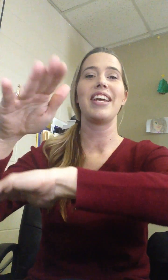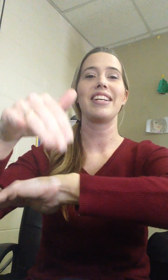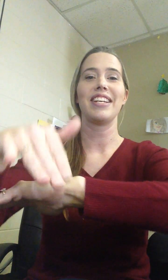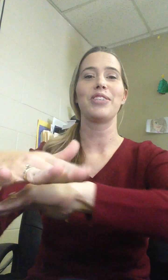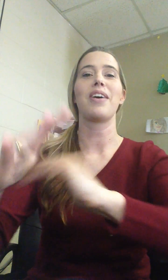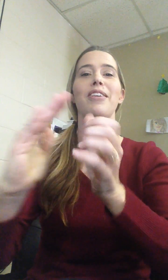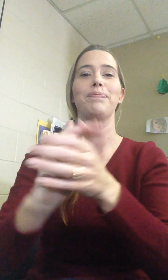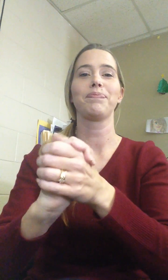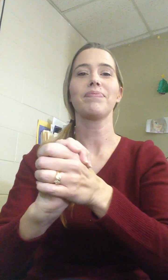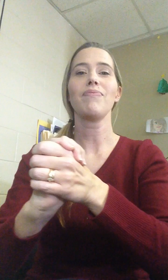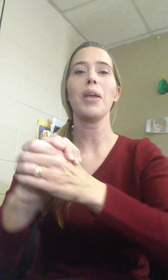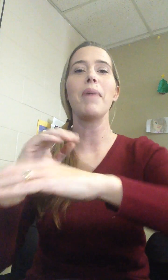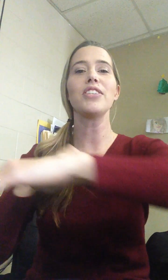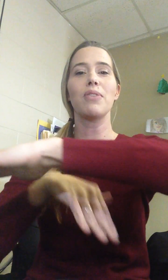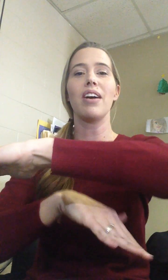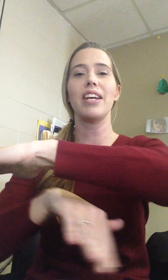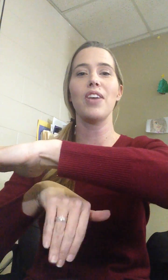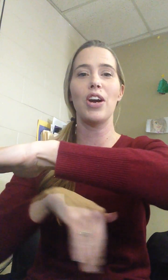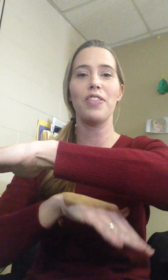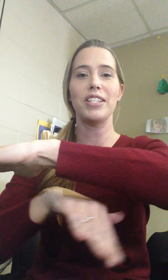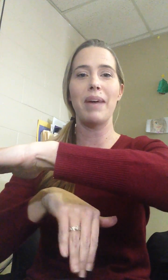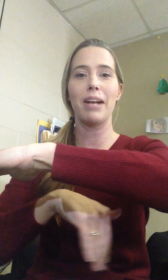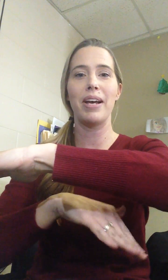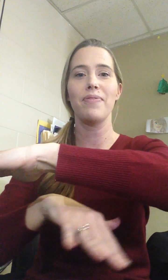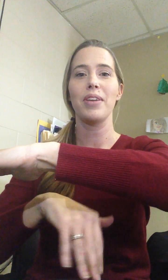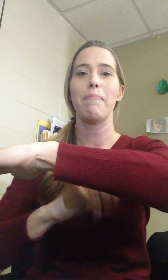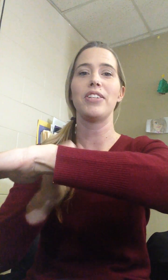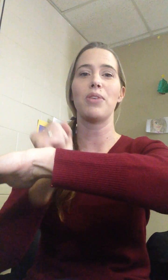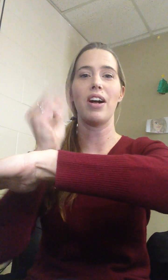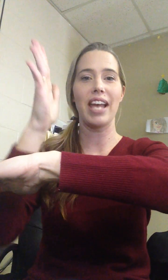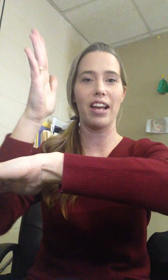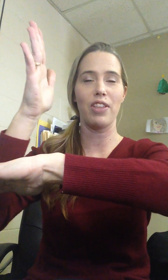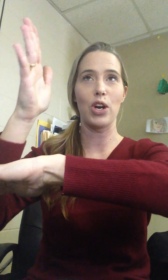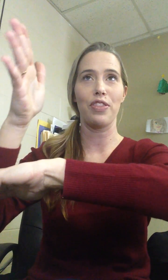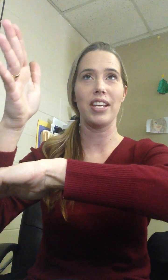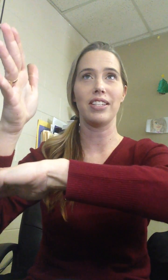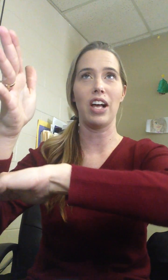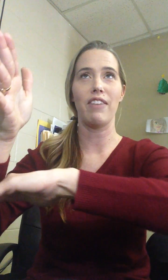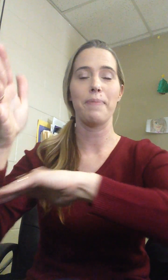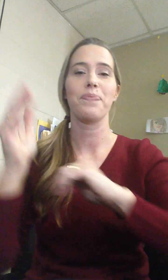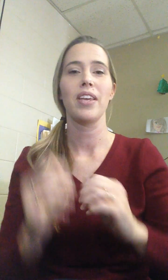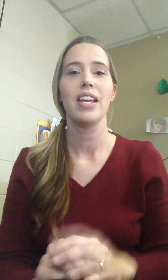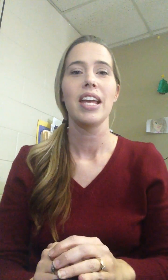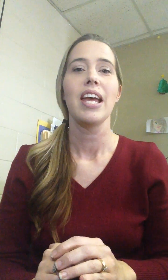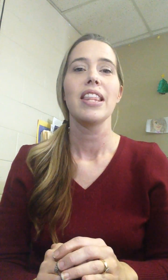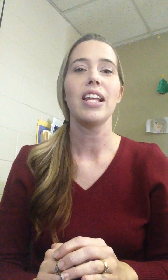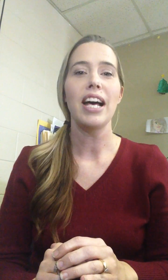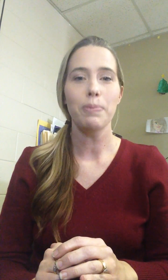igneous rock melted rock in the earth is magma melted rock out of the earth is lava the last